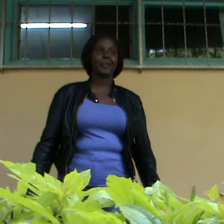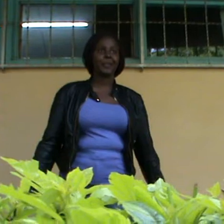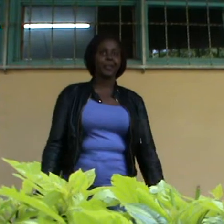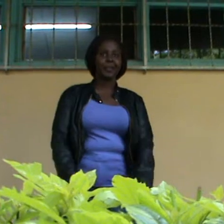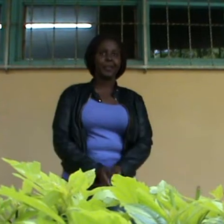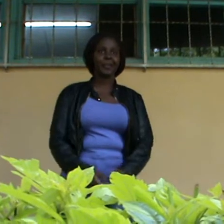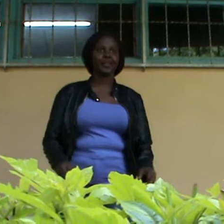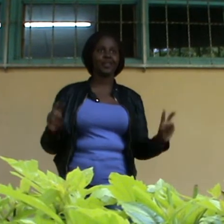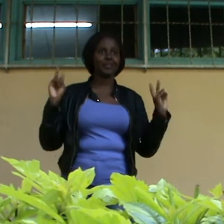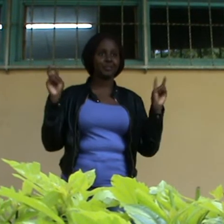My dream.